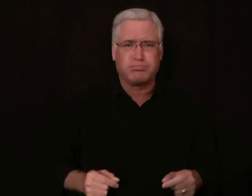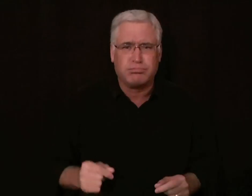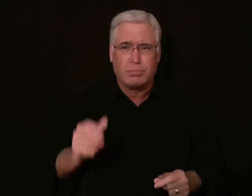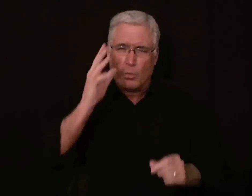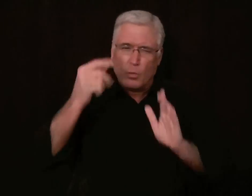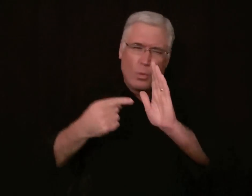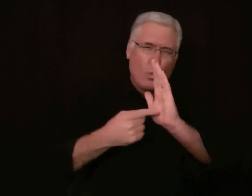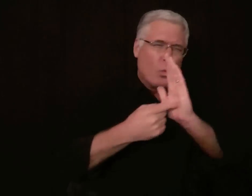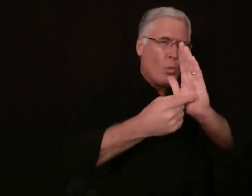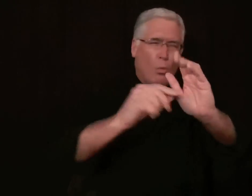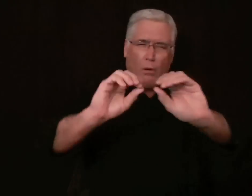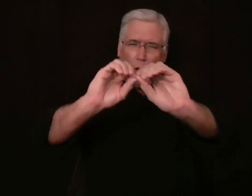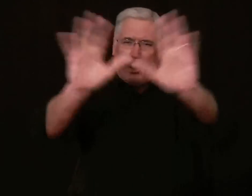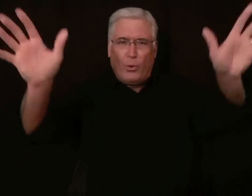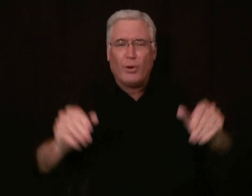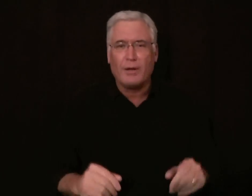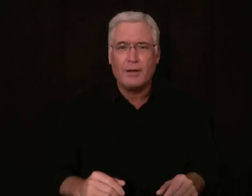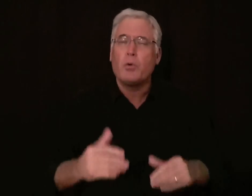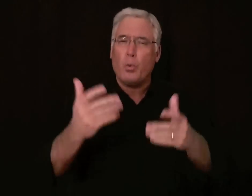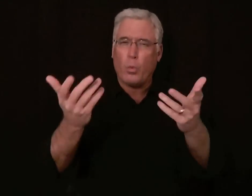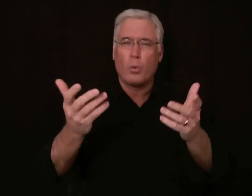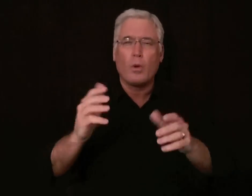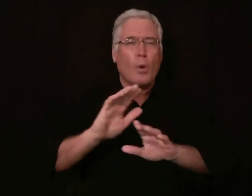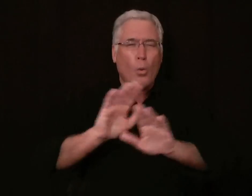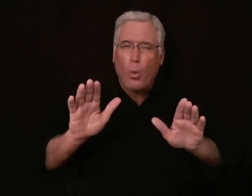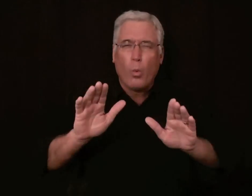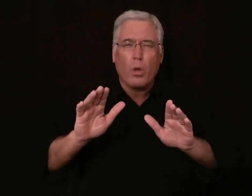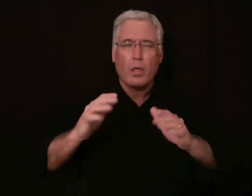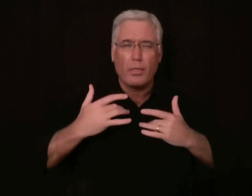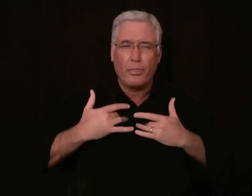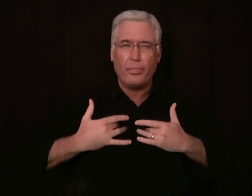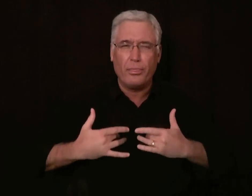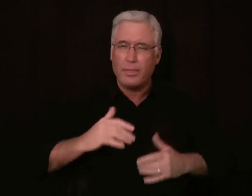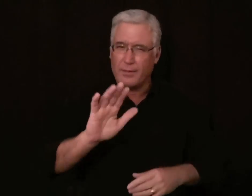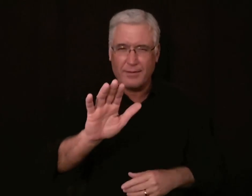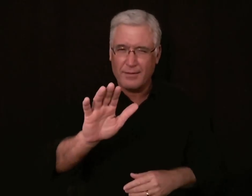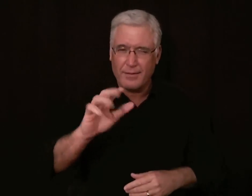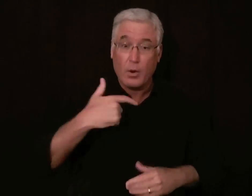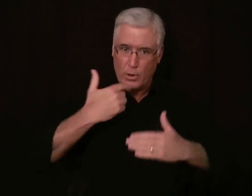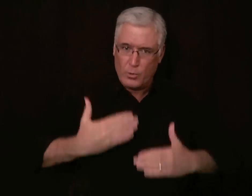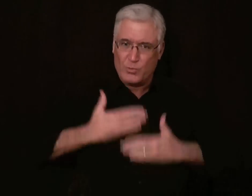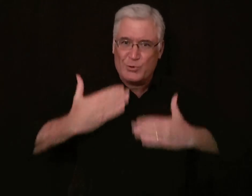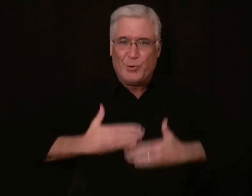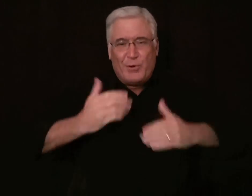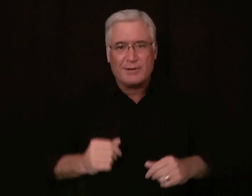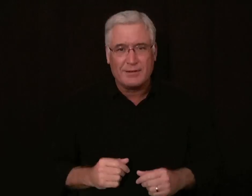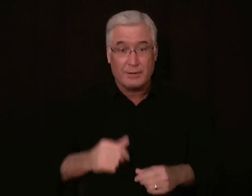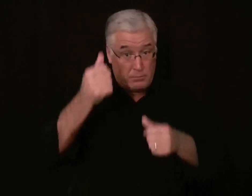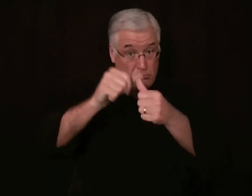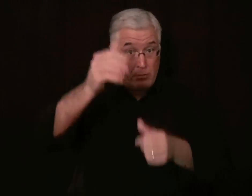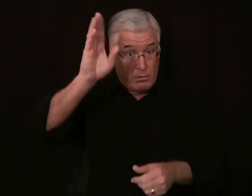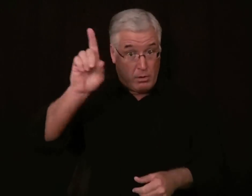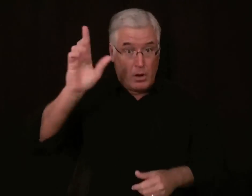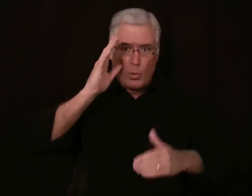of his kingdom. That will be shown very clearly. Don't be discouraged. Be joyful.